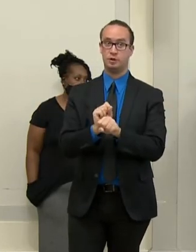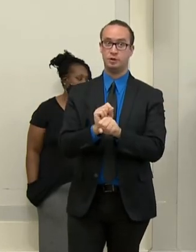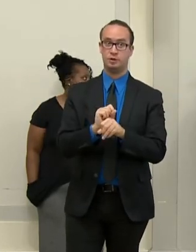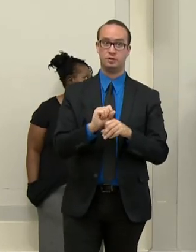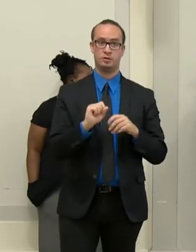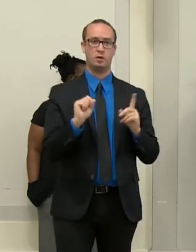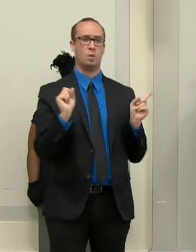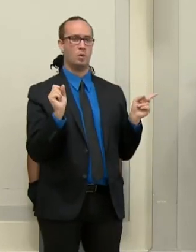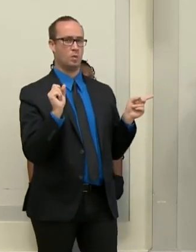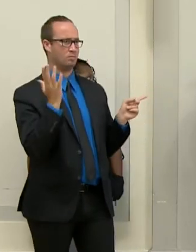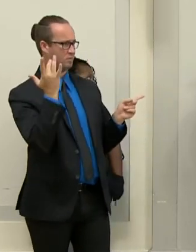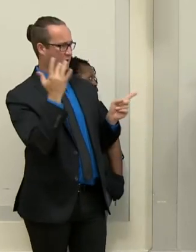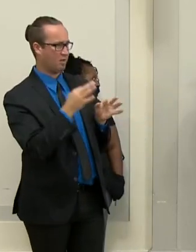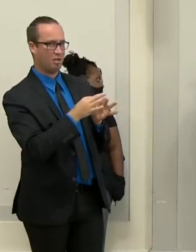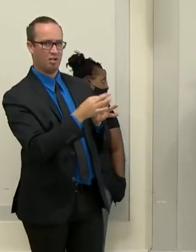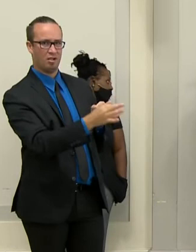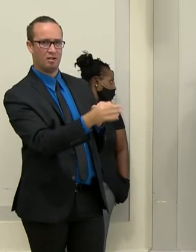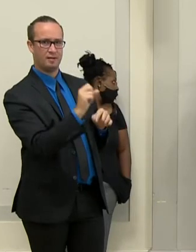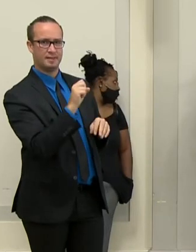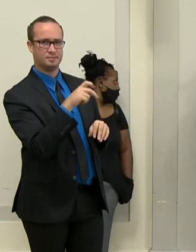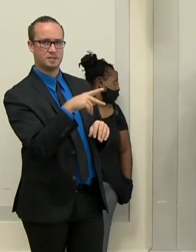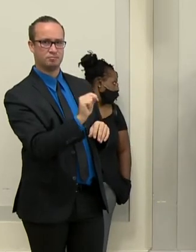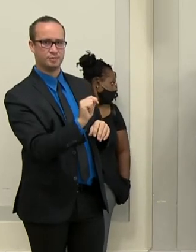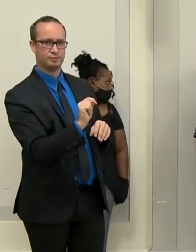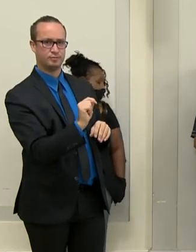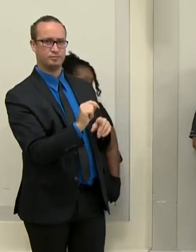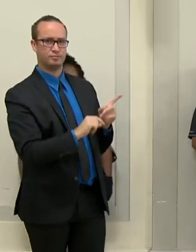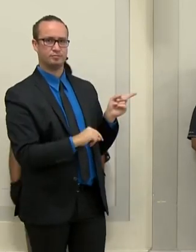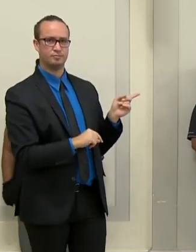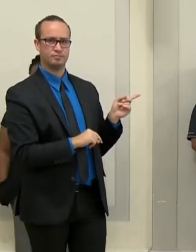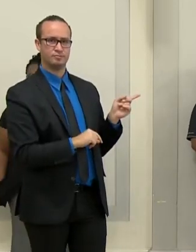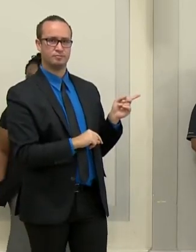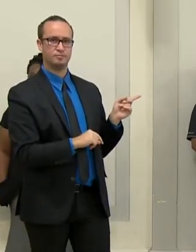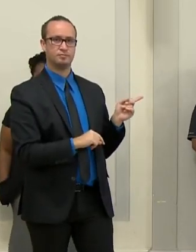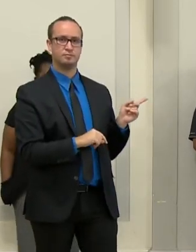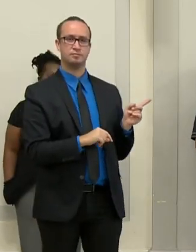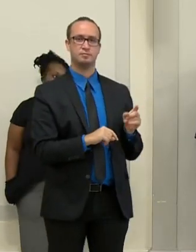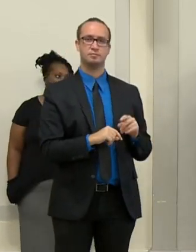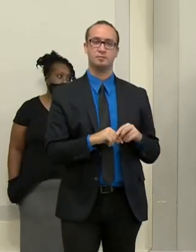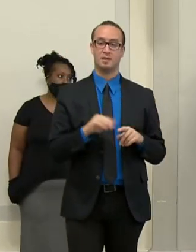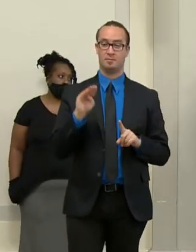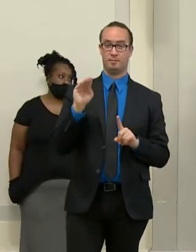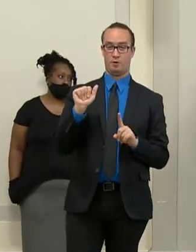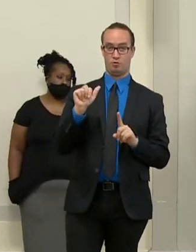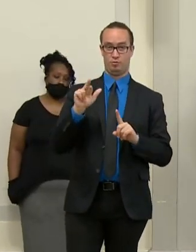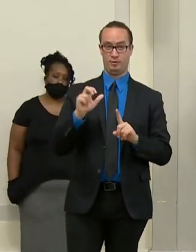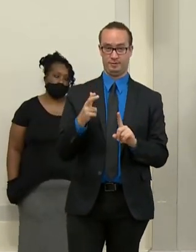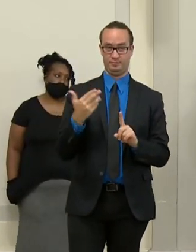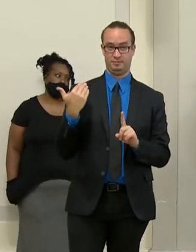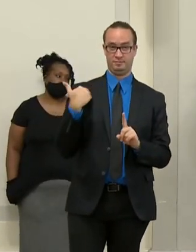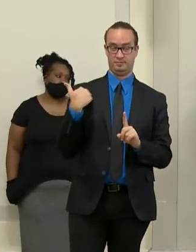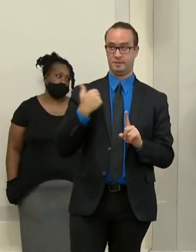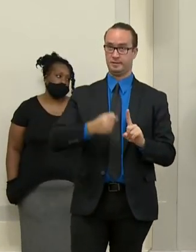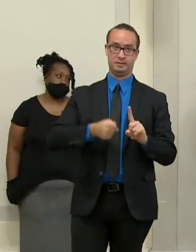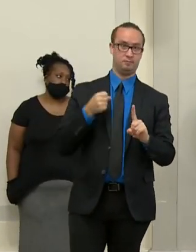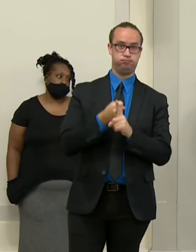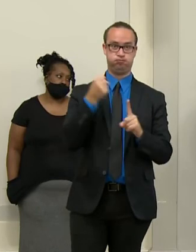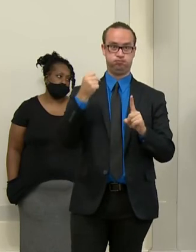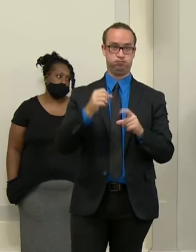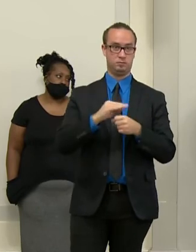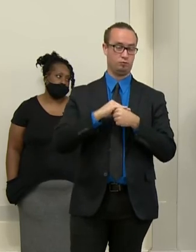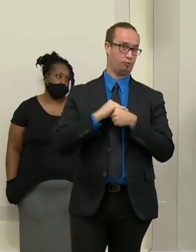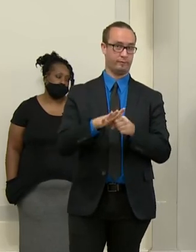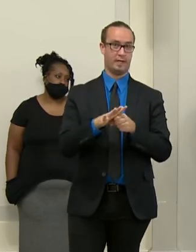March the 23rd. When this pandemic hit, that was one of the first things we started looking at.